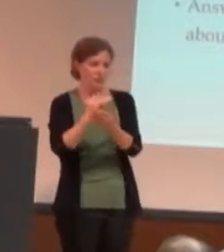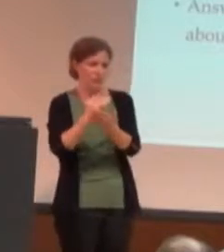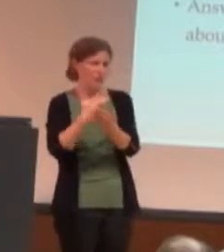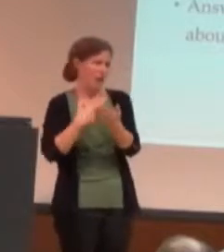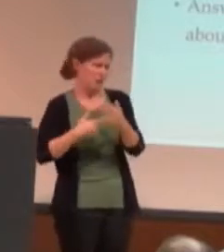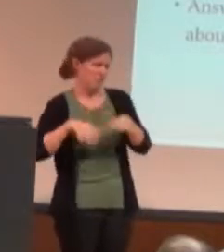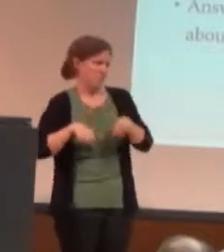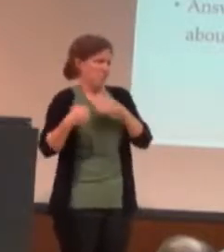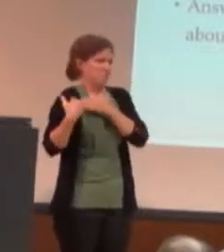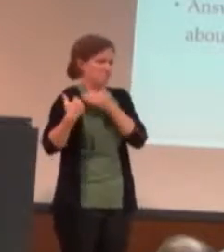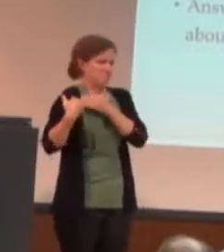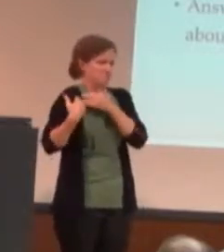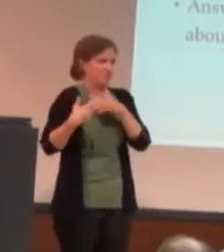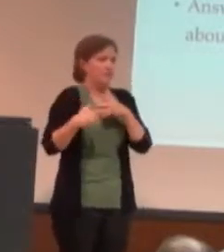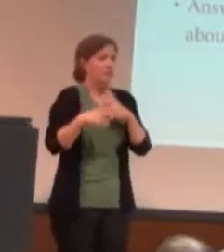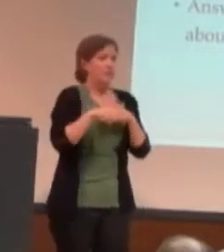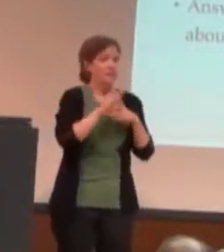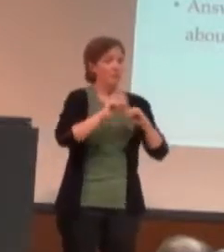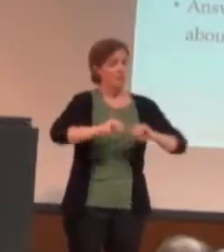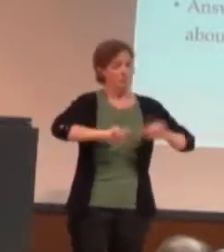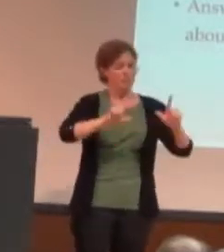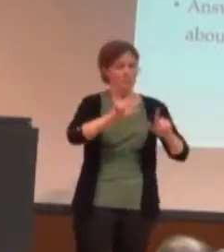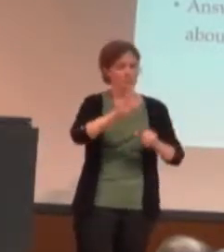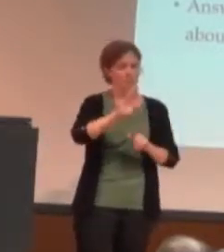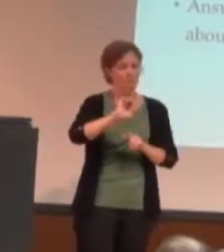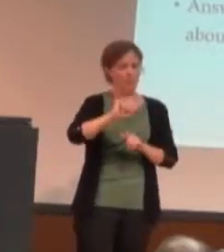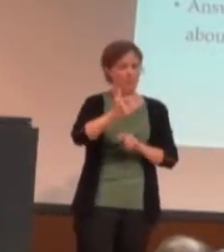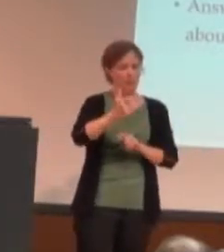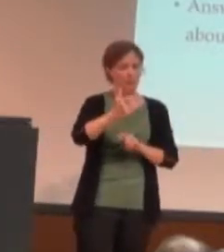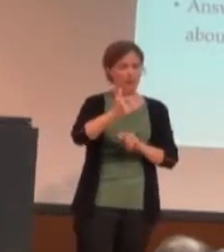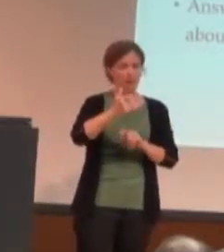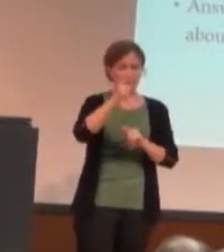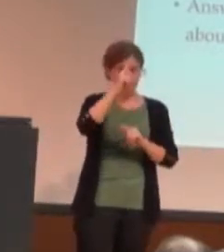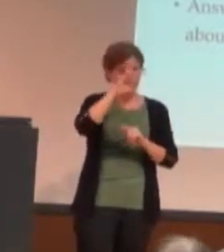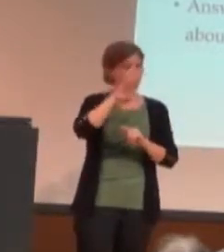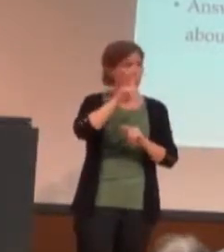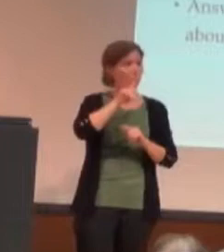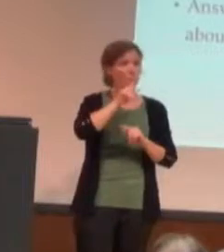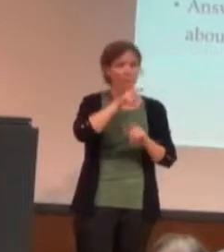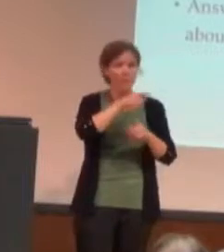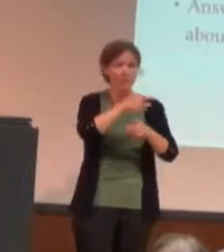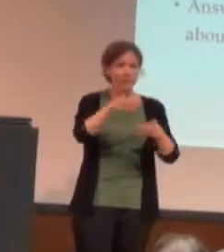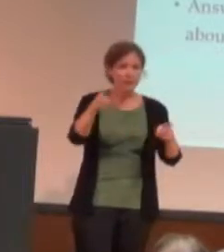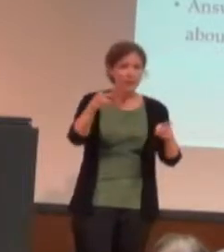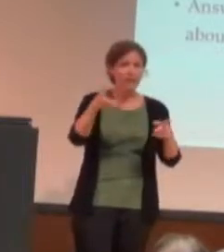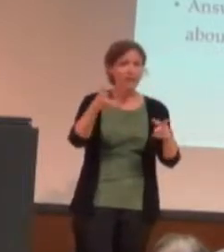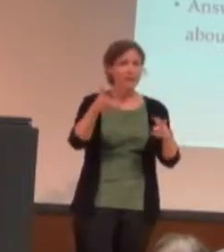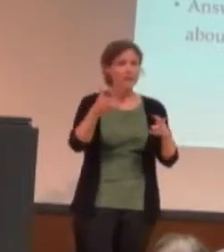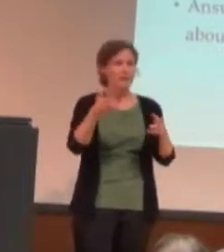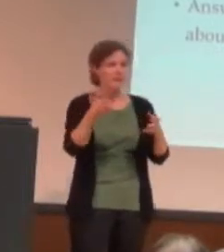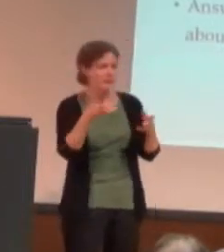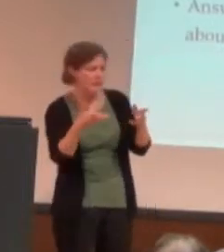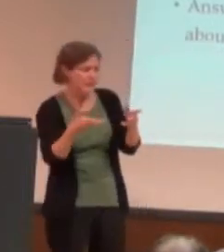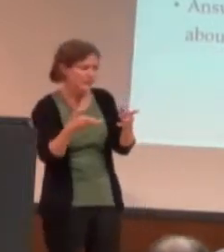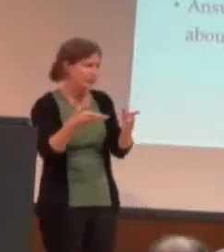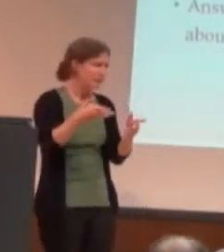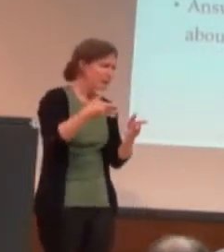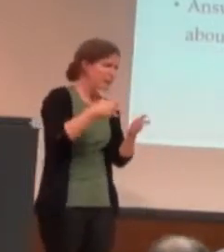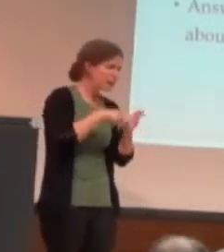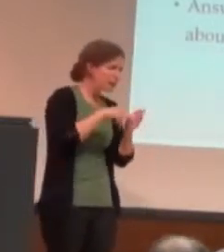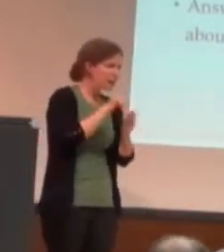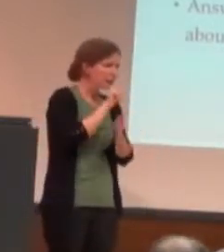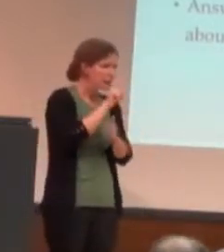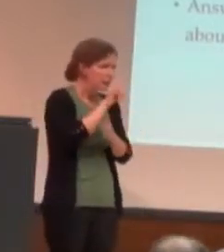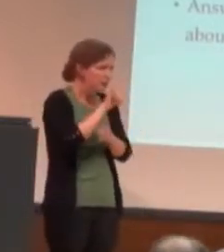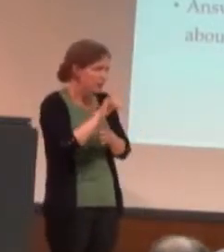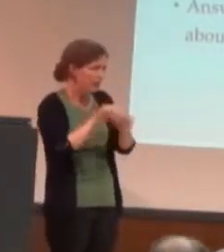It's basically a blog to reach out to the people who aren't as aware of asexuality. So,